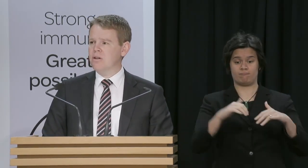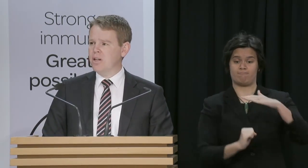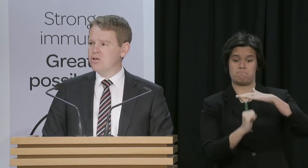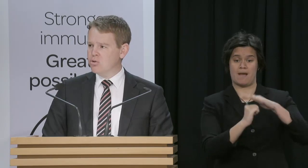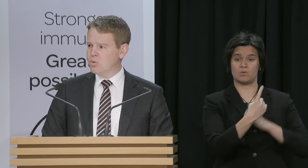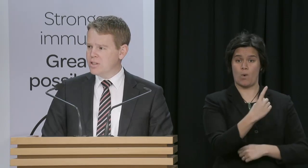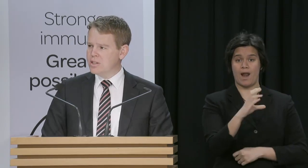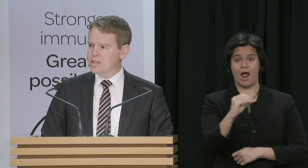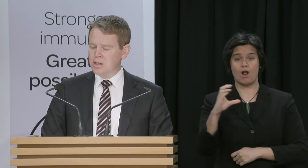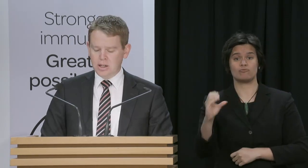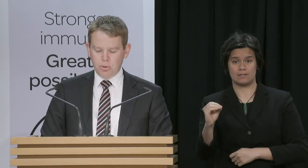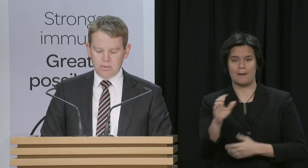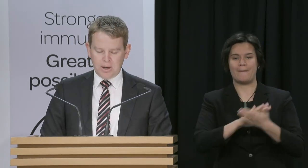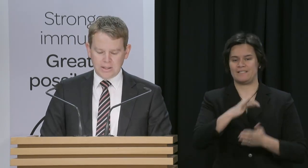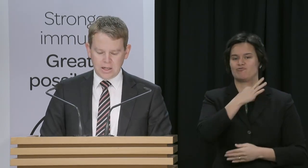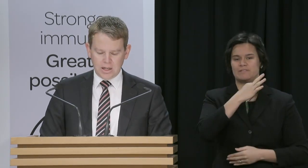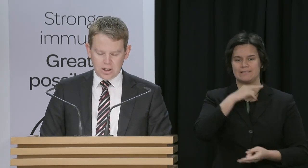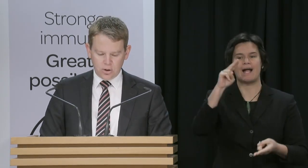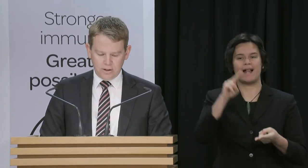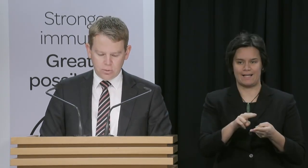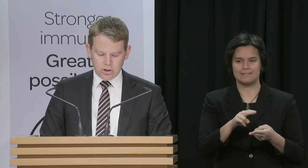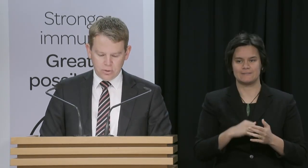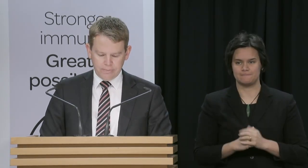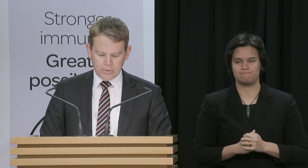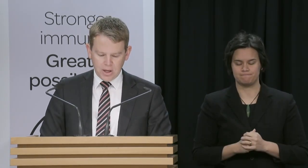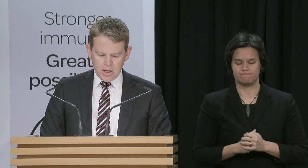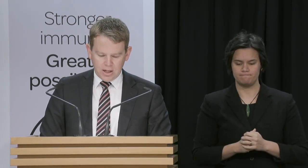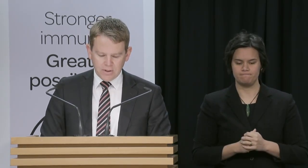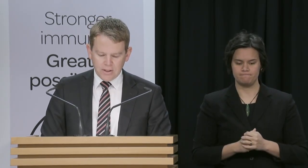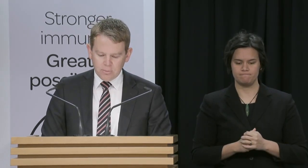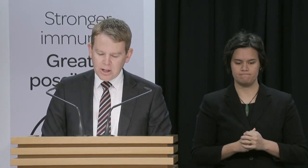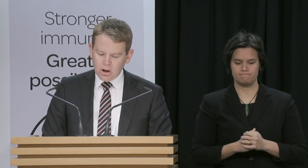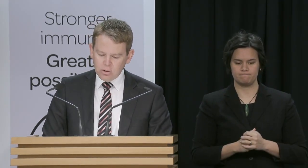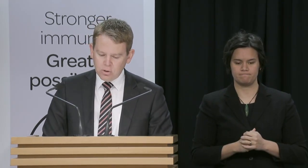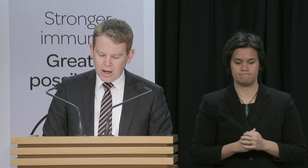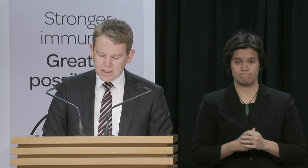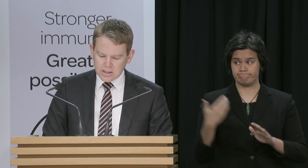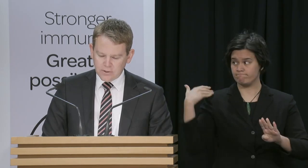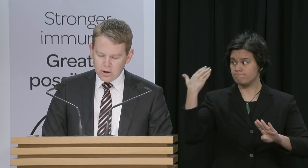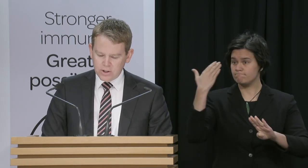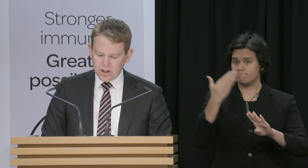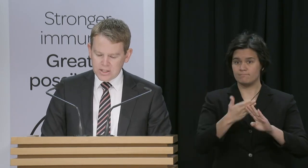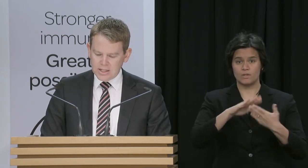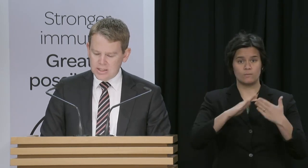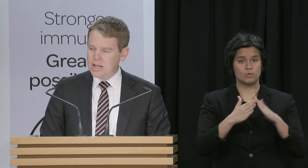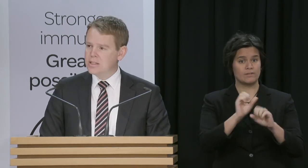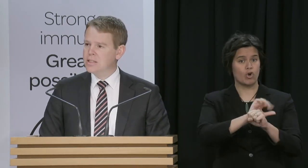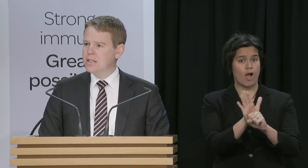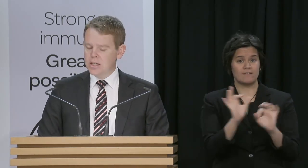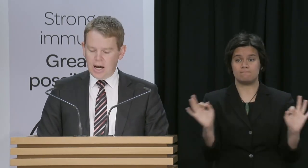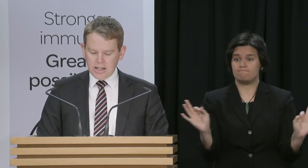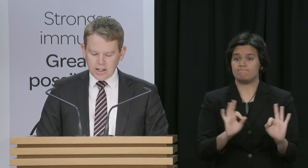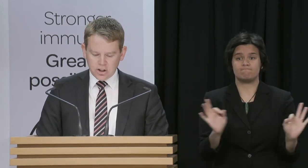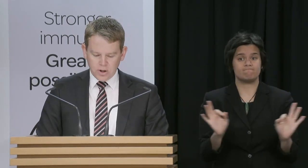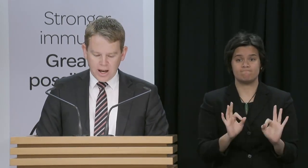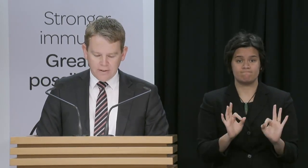requirements around social distancing that are put in place at Alert Level 2. Given that there have been no new cases of COVID-19 detected,